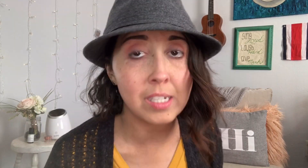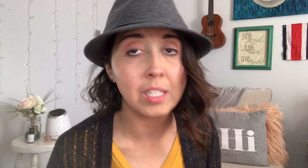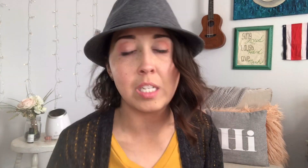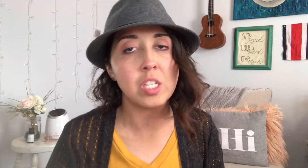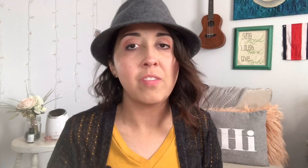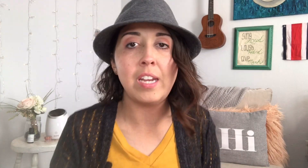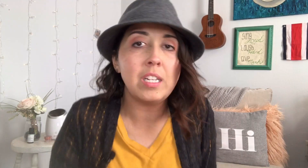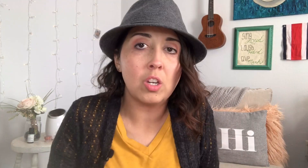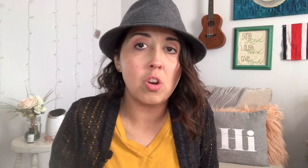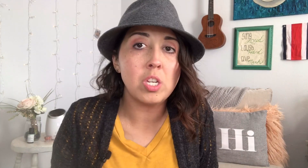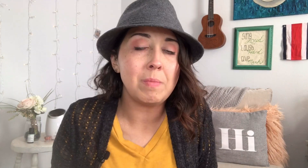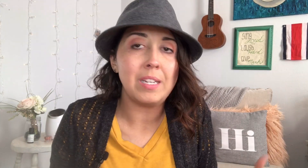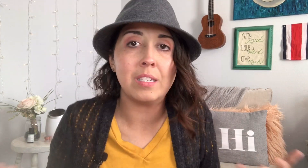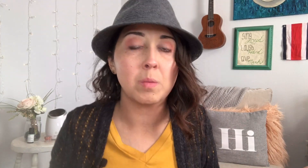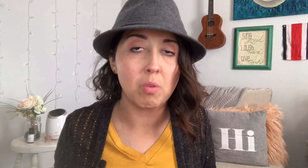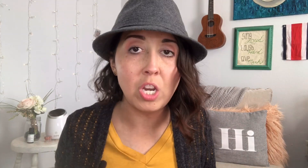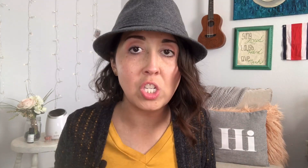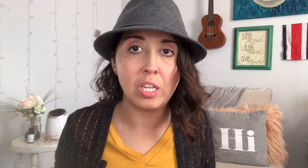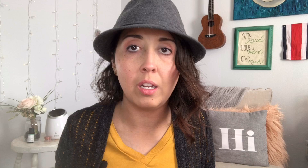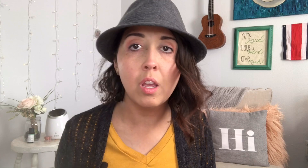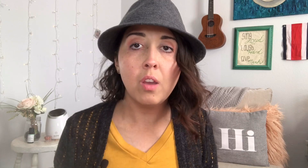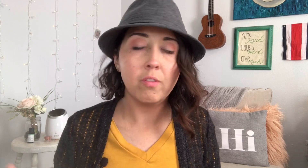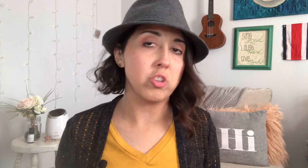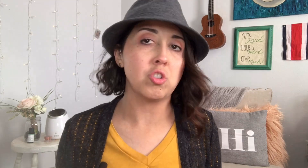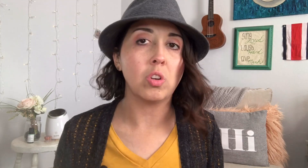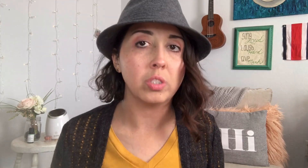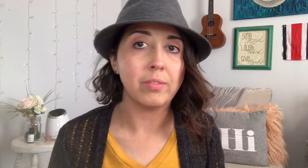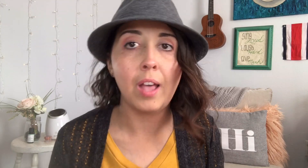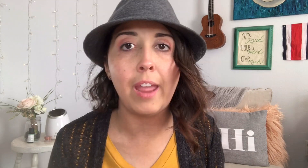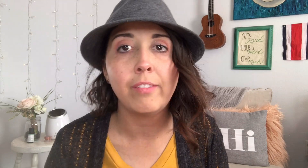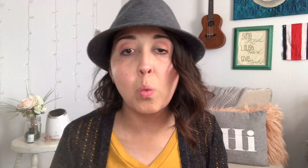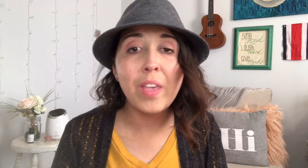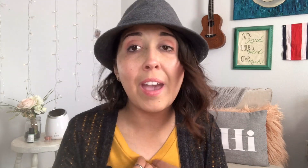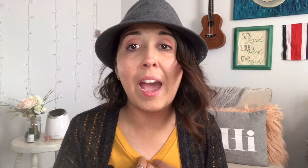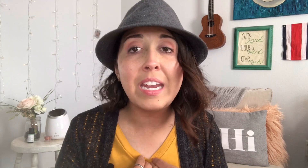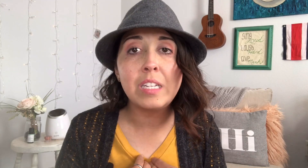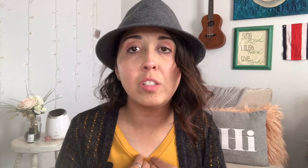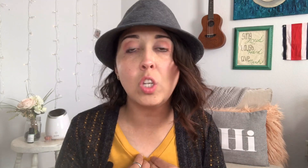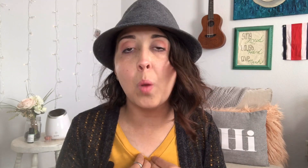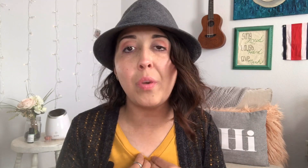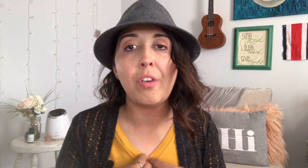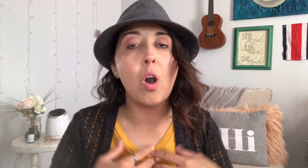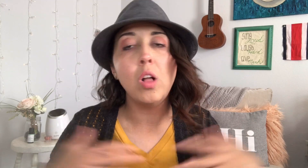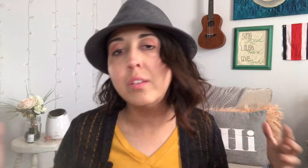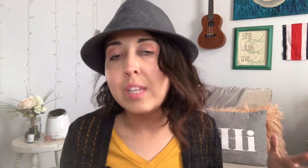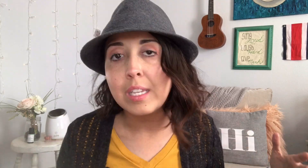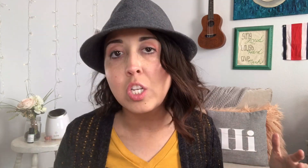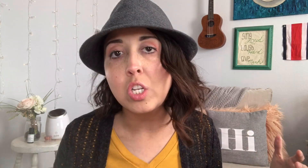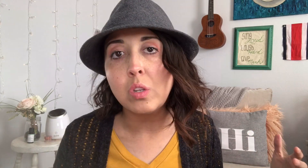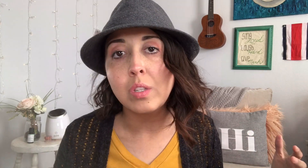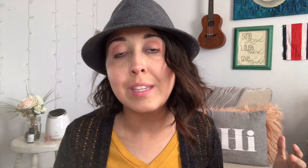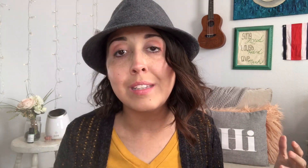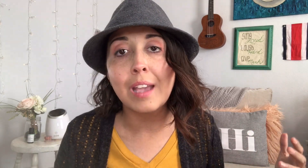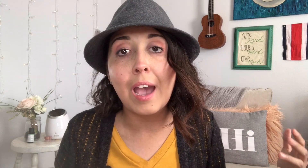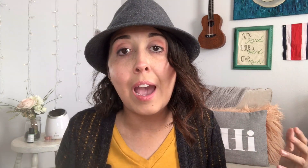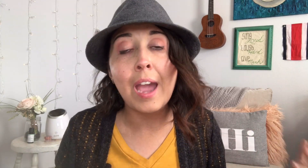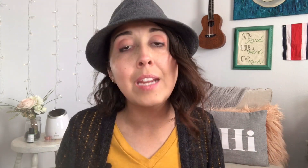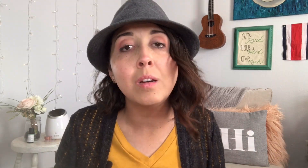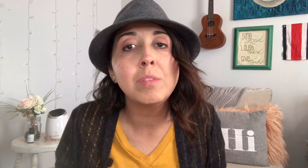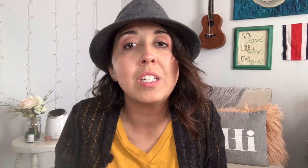is gonna just find encouragement and inspiration for the struggles of life the way that I deal and cope with all of these issues is I come to